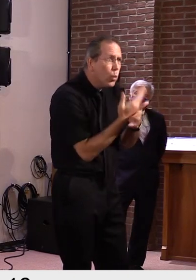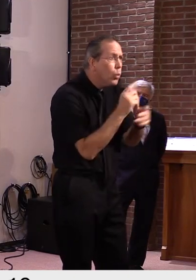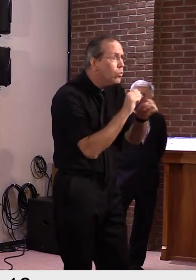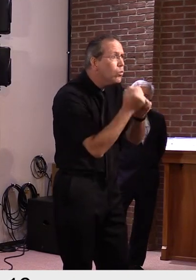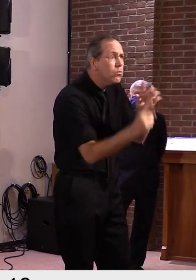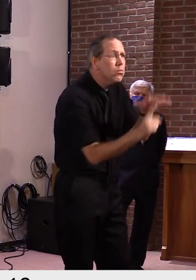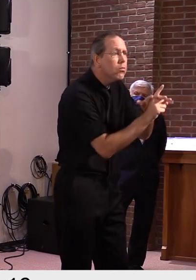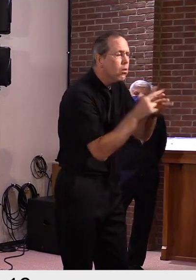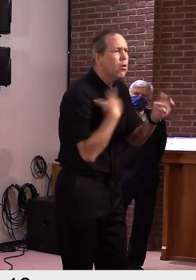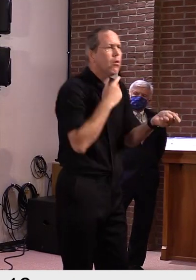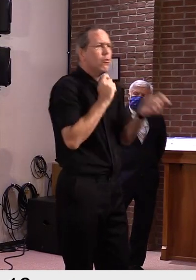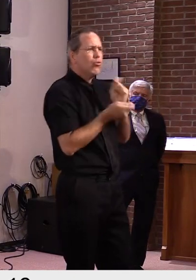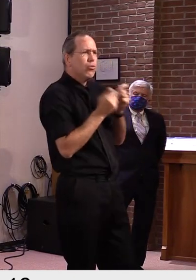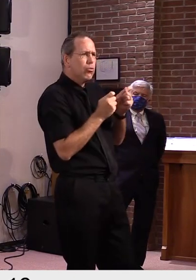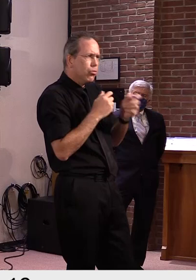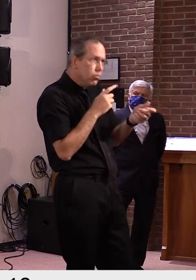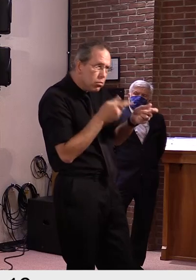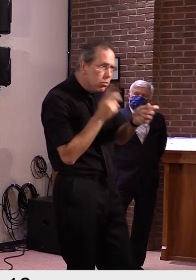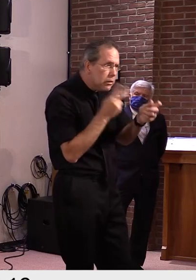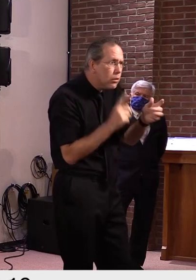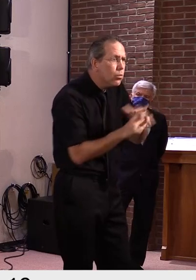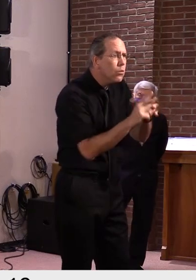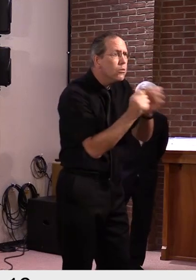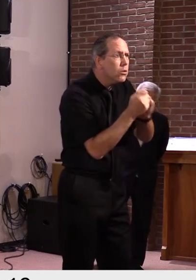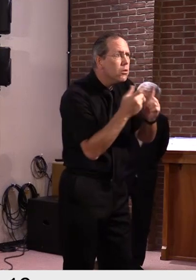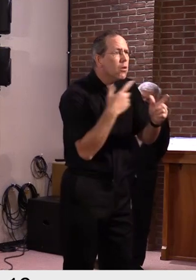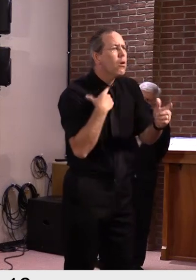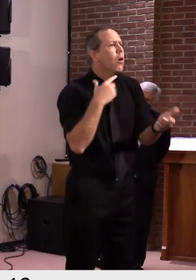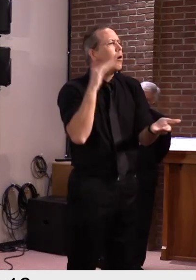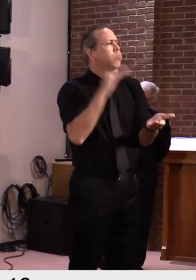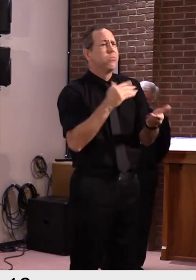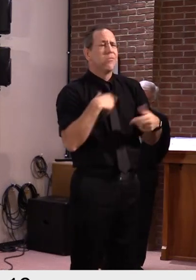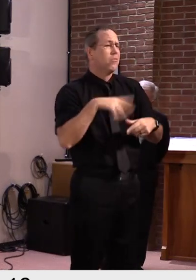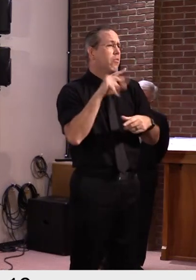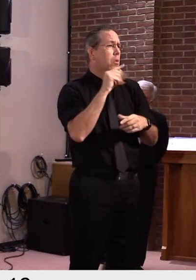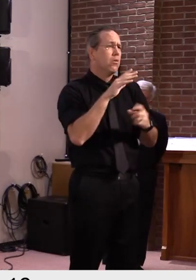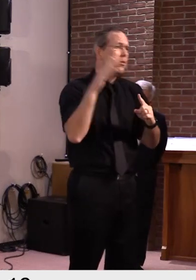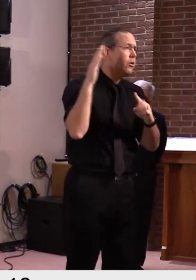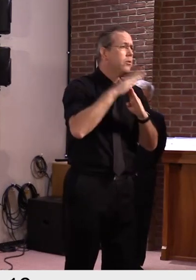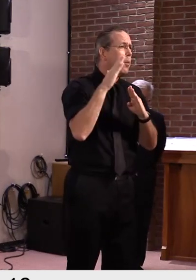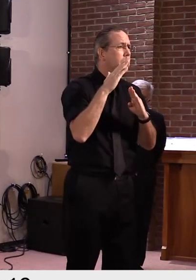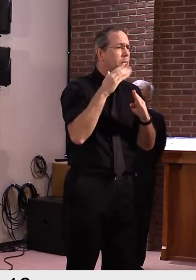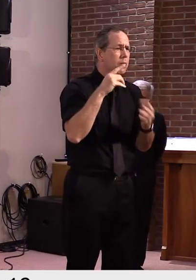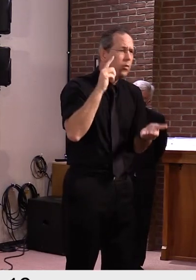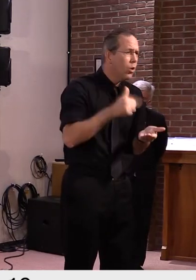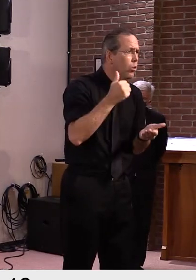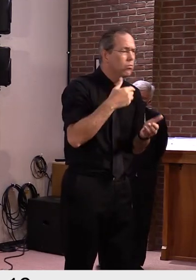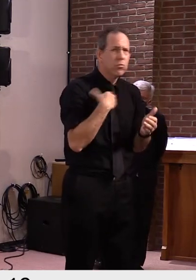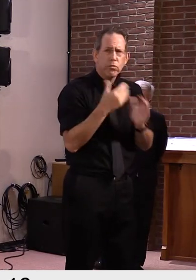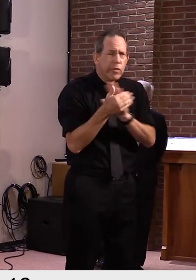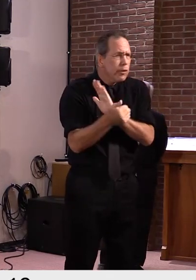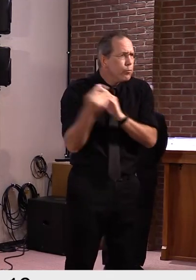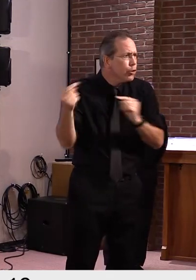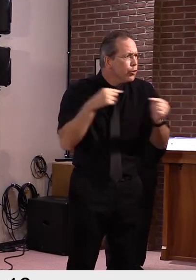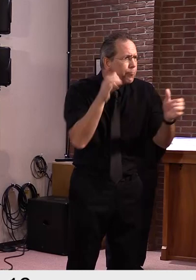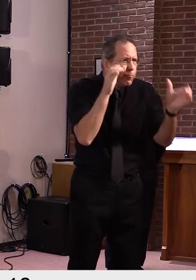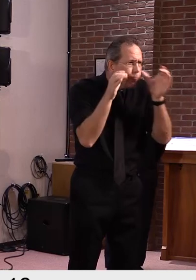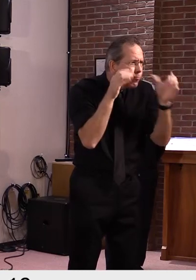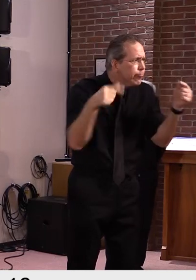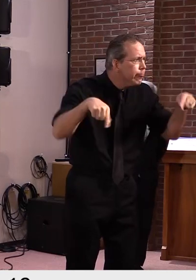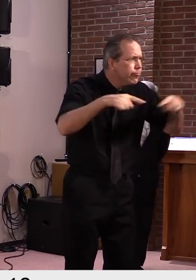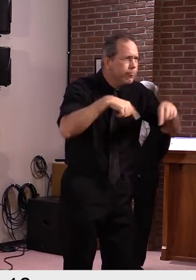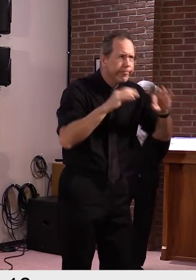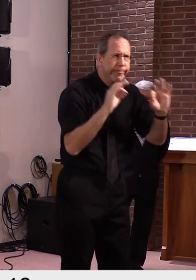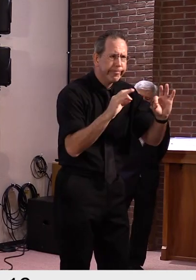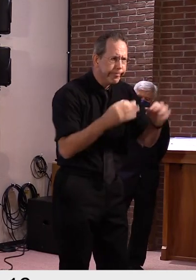world-class health experts. With this approach we have a proven strategy for taking steps to prevent spread and